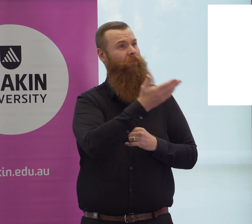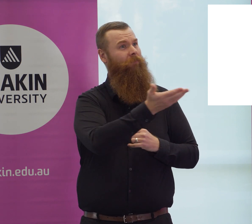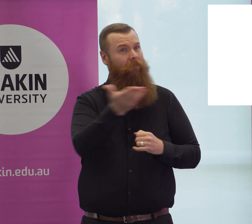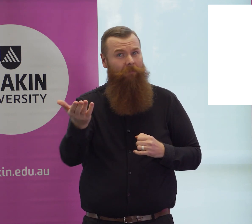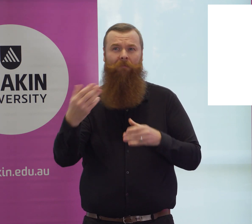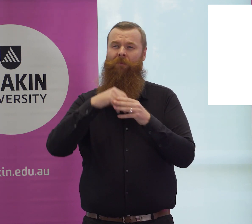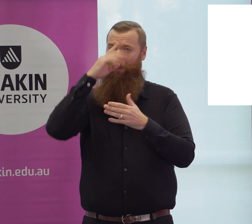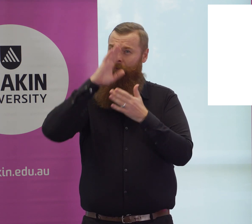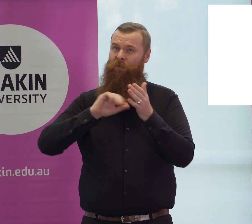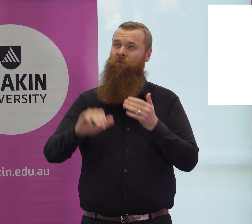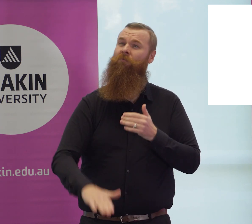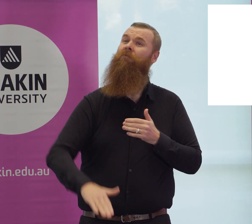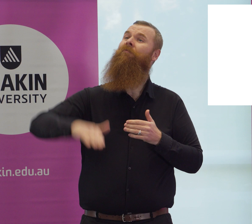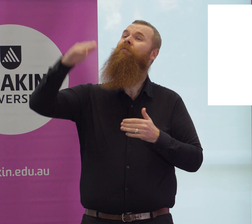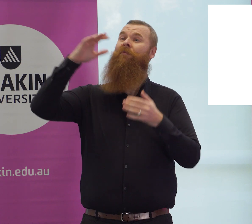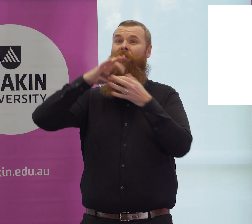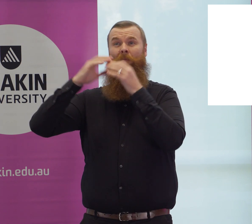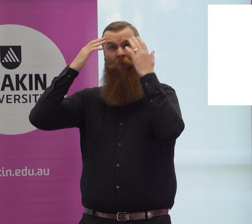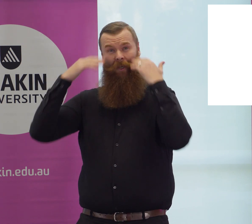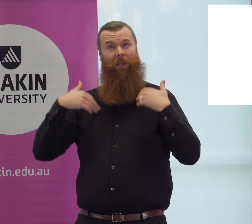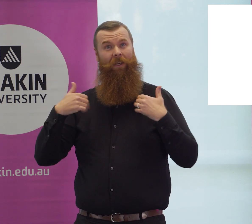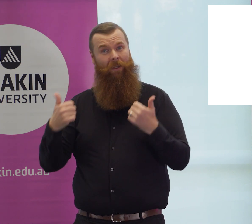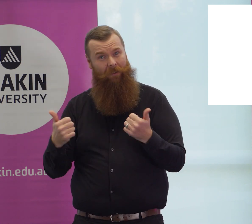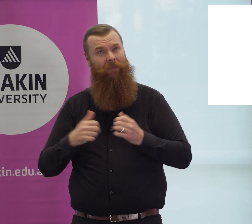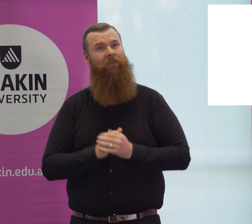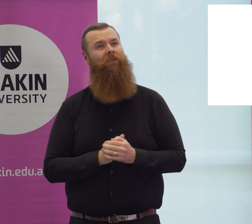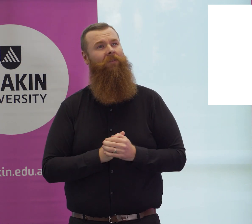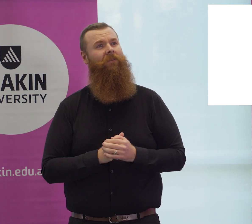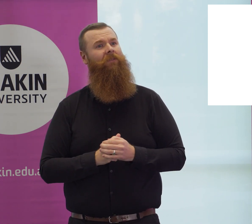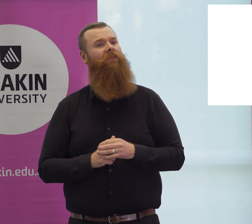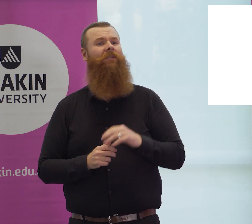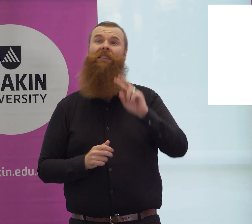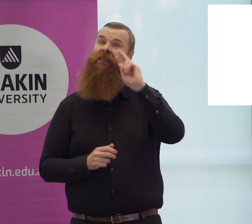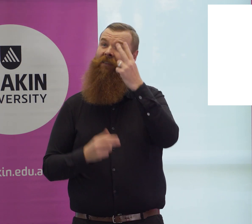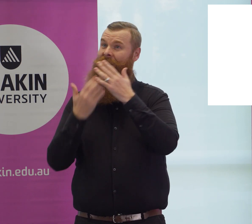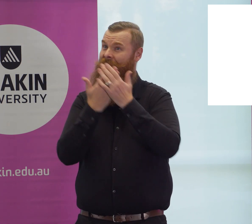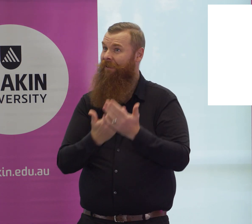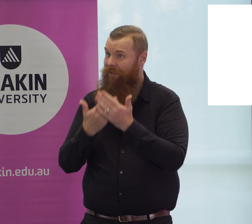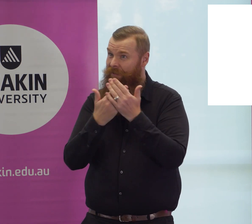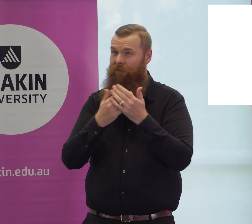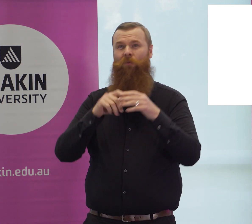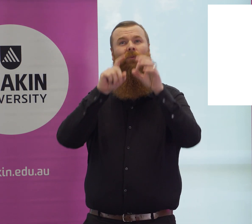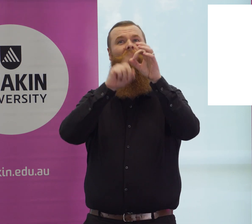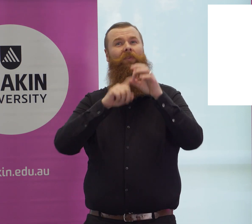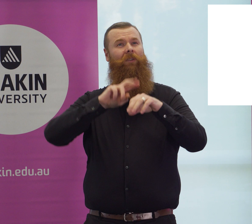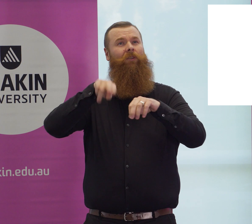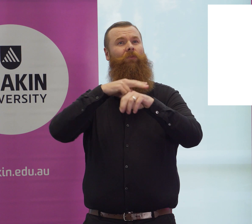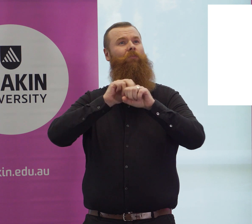up to 15 deaf adults with experience of mental ill health. The second study is a national